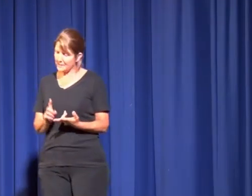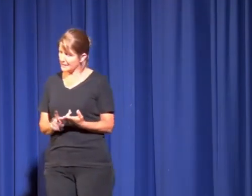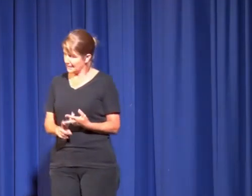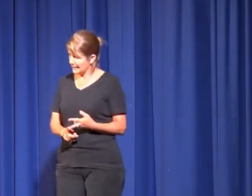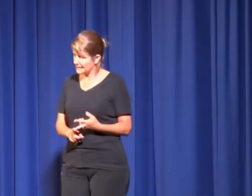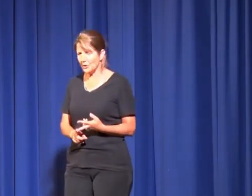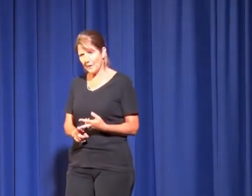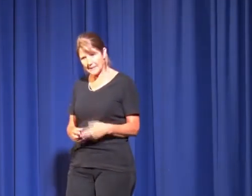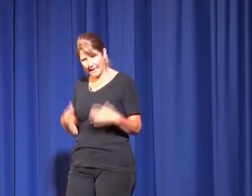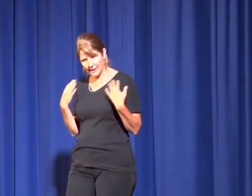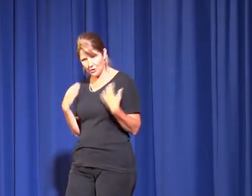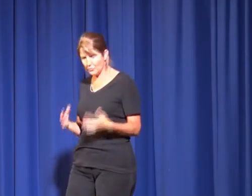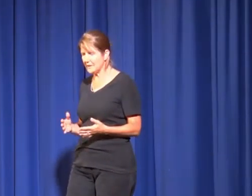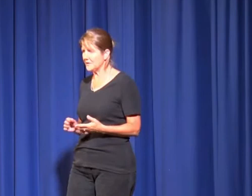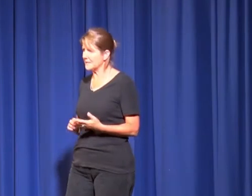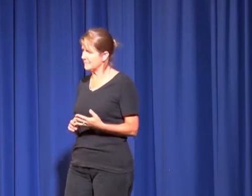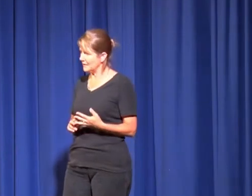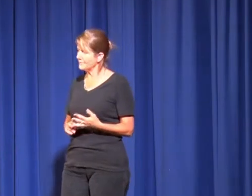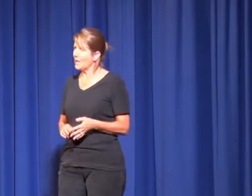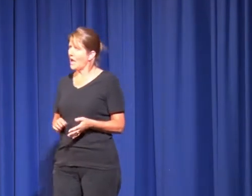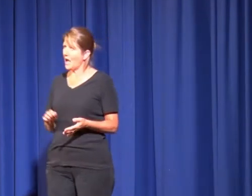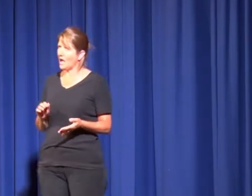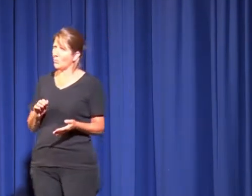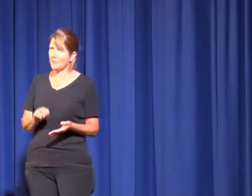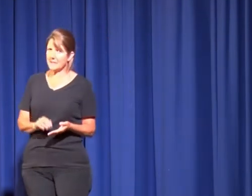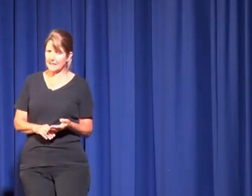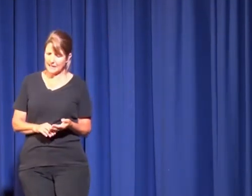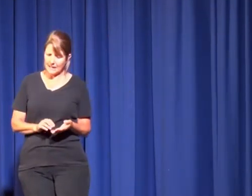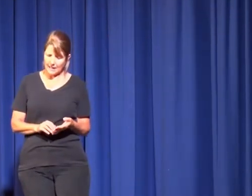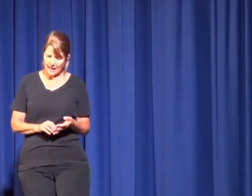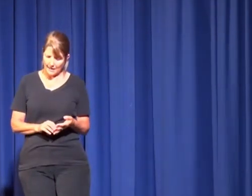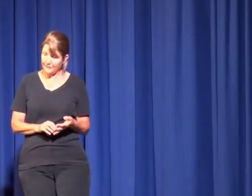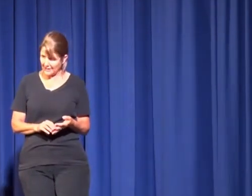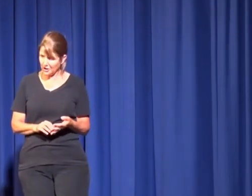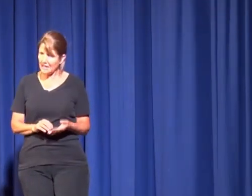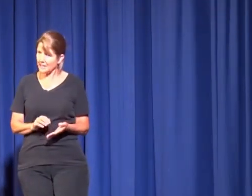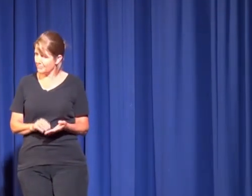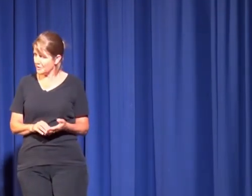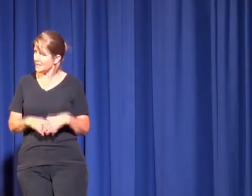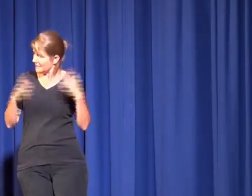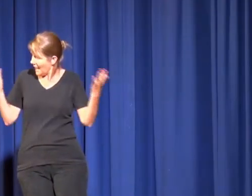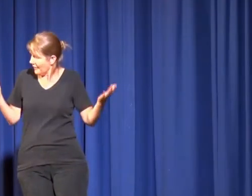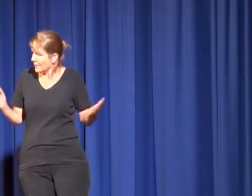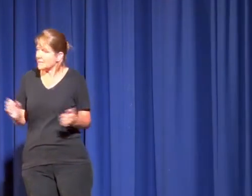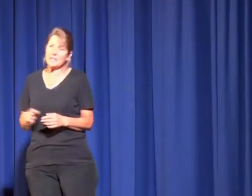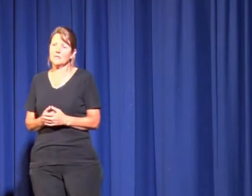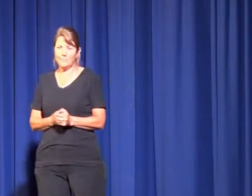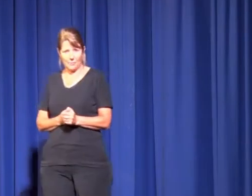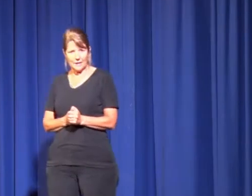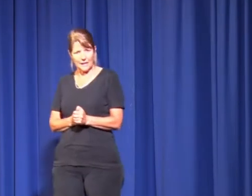were studying cigarettes and how you got rid of the smell. We were studying fashion and music and other aspects of popular